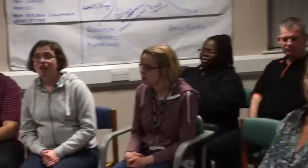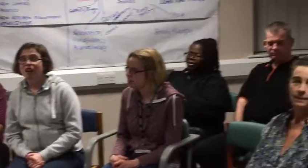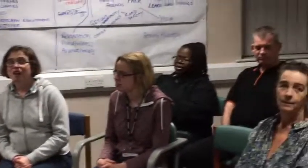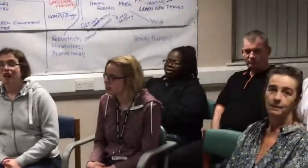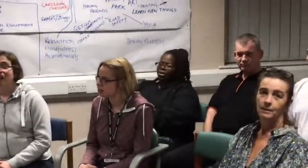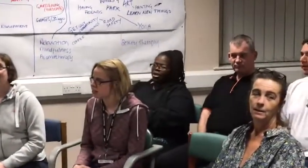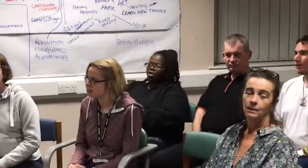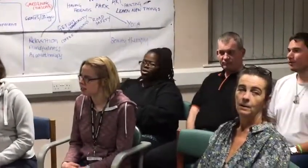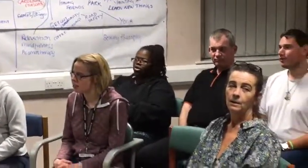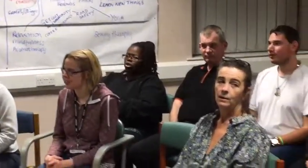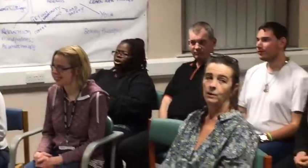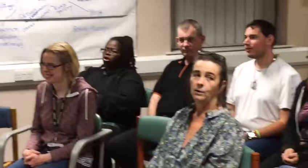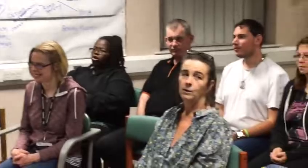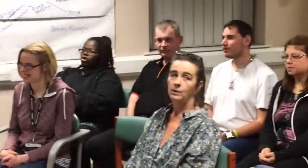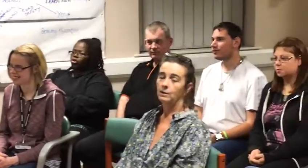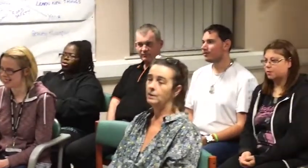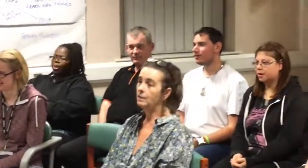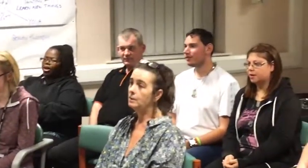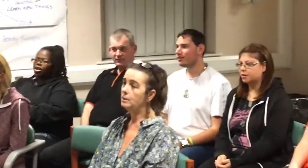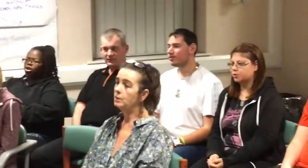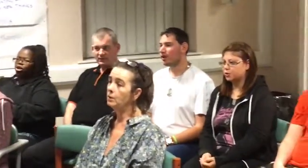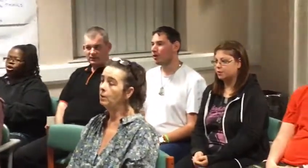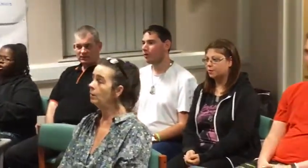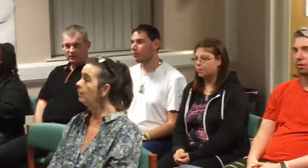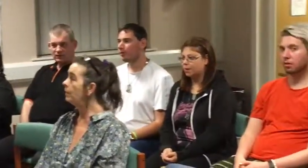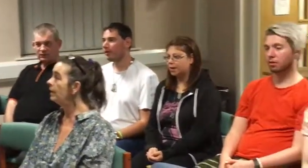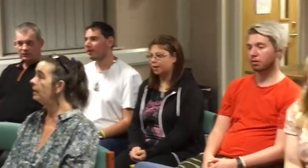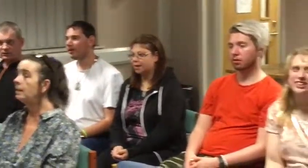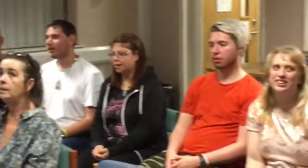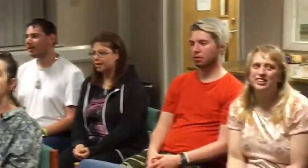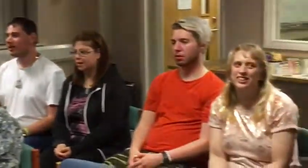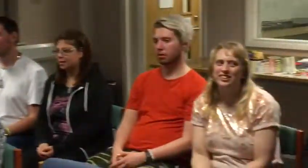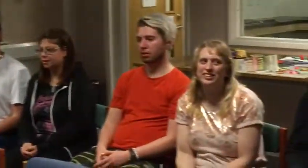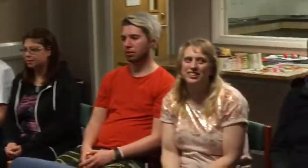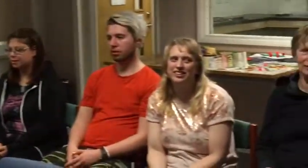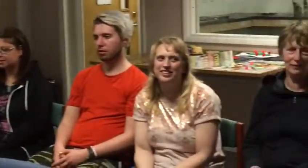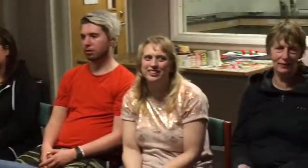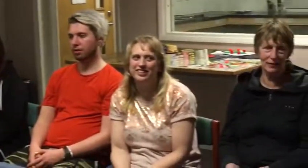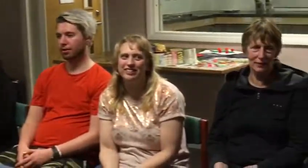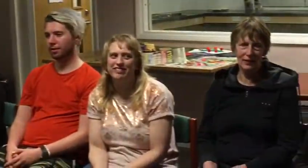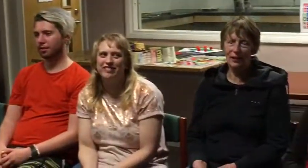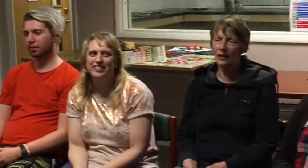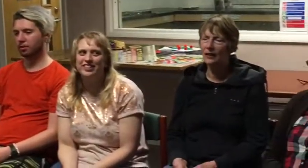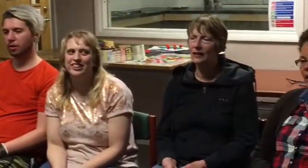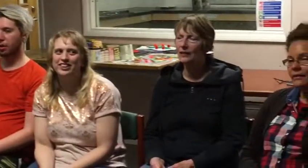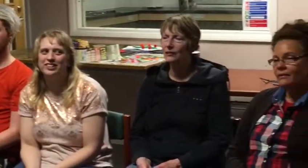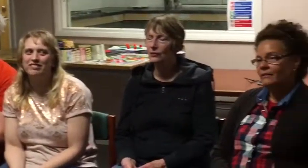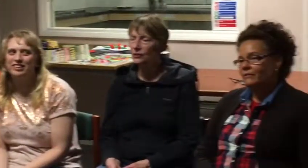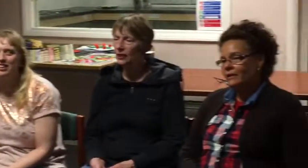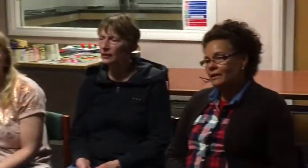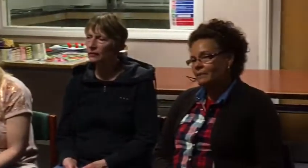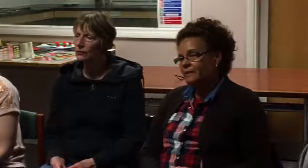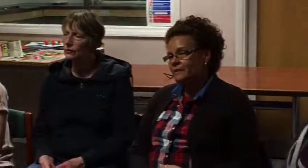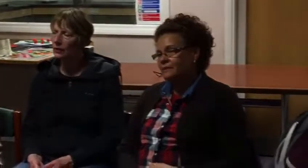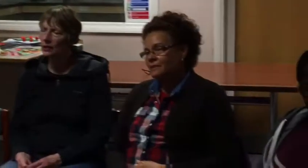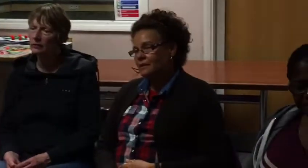Hey Now Spread your wings And just take to the